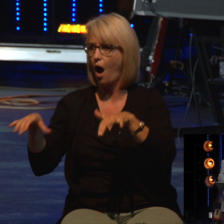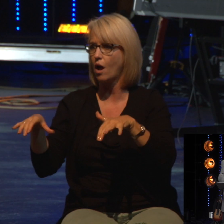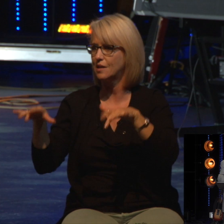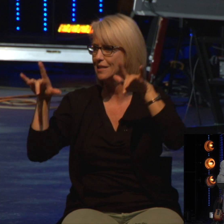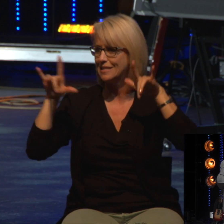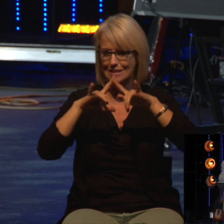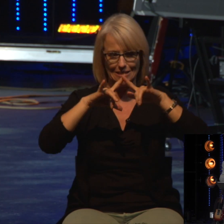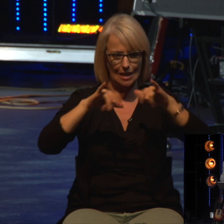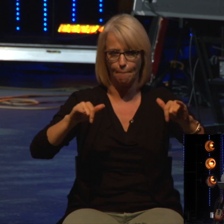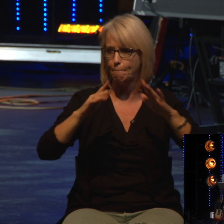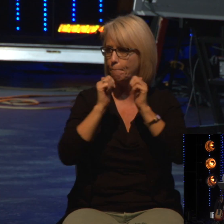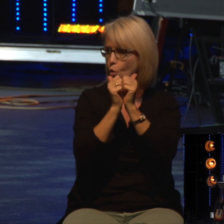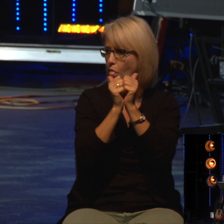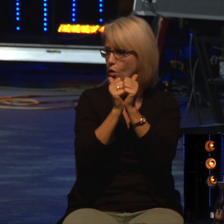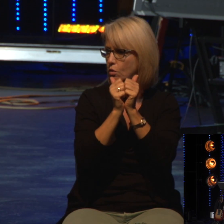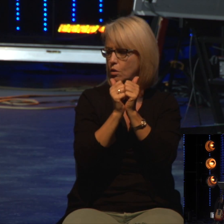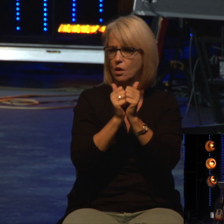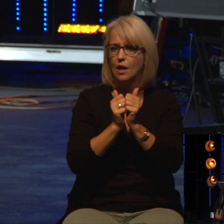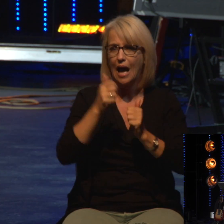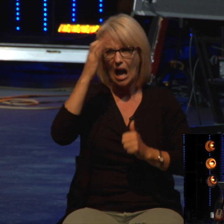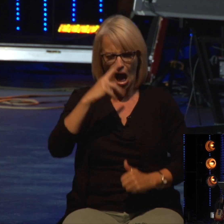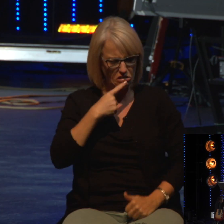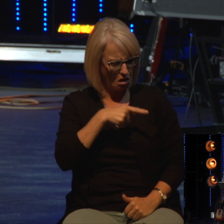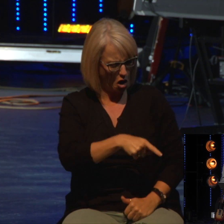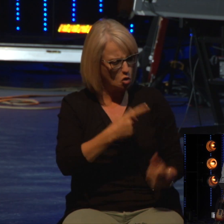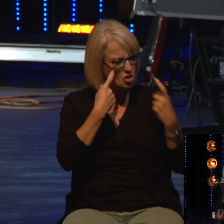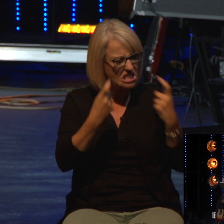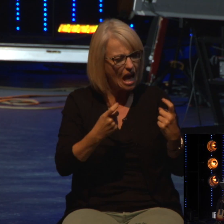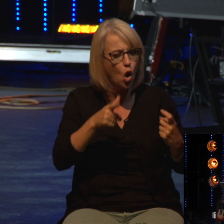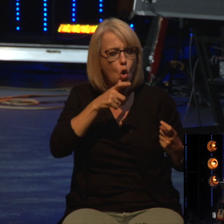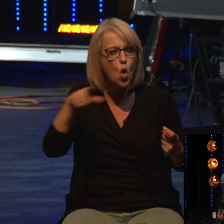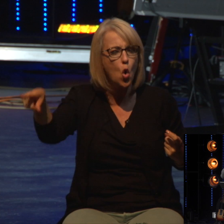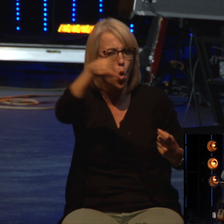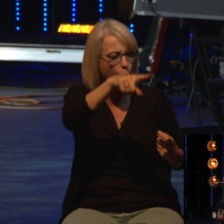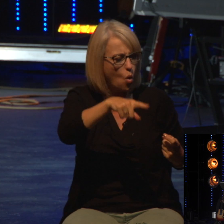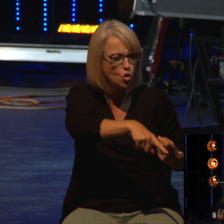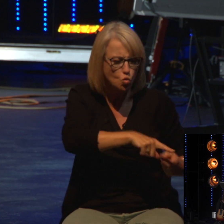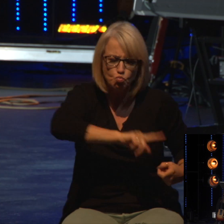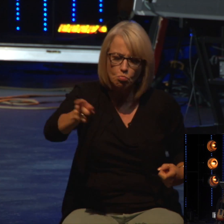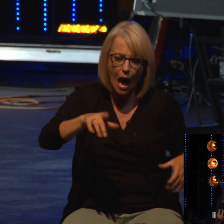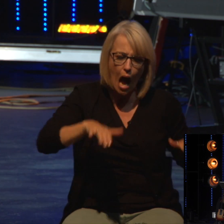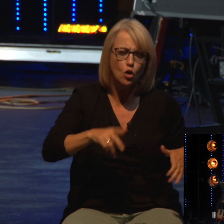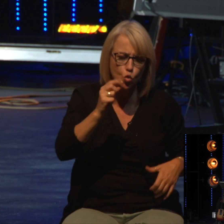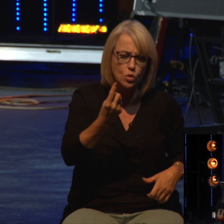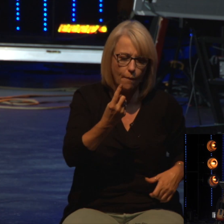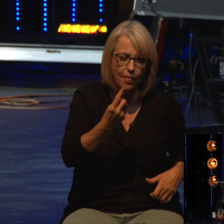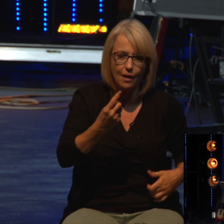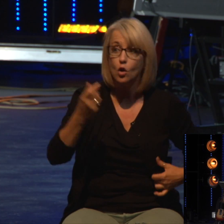The trouble is sin. Take action. Find out about it. And God said, here's the plan. Tomorrow morning